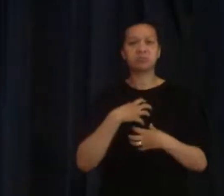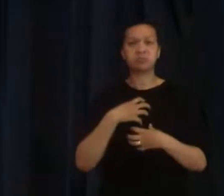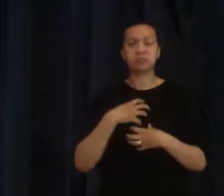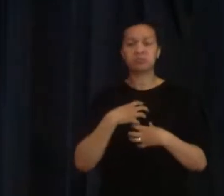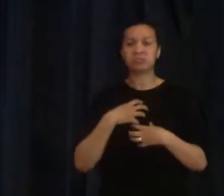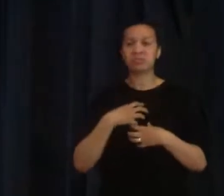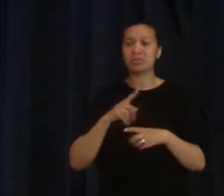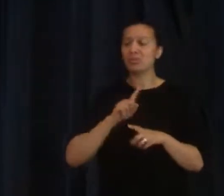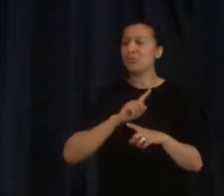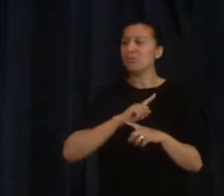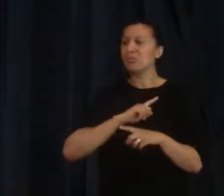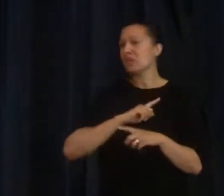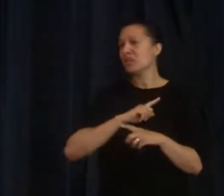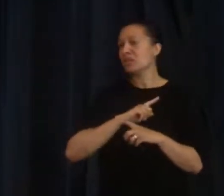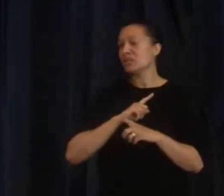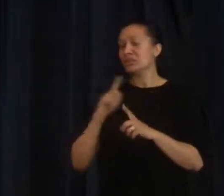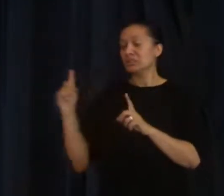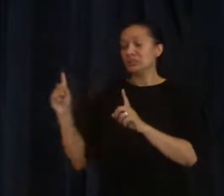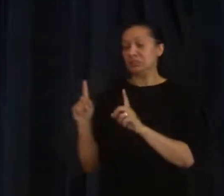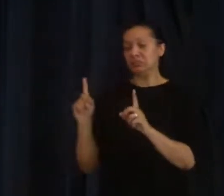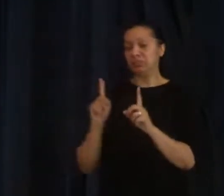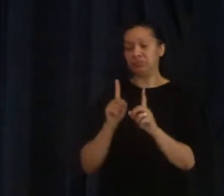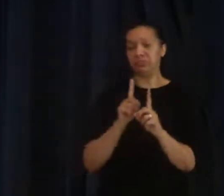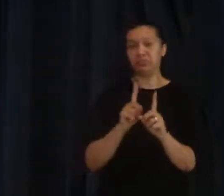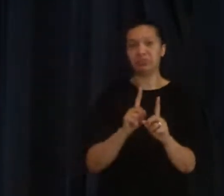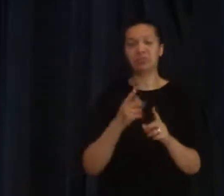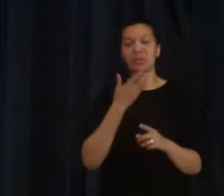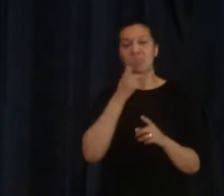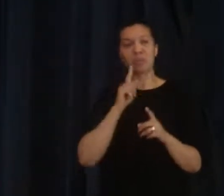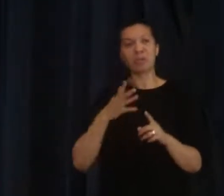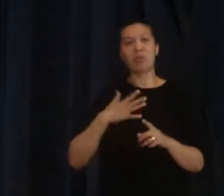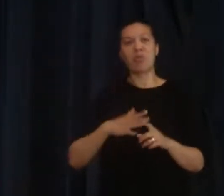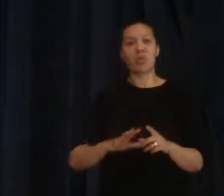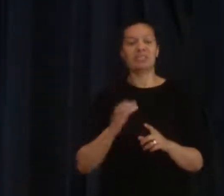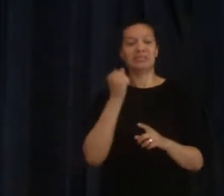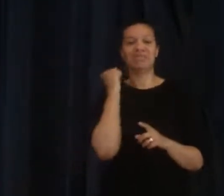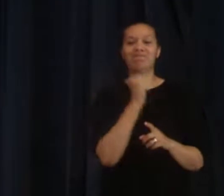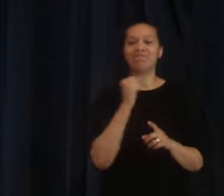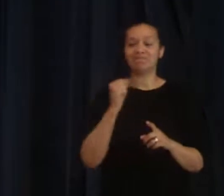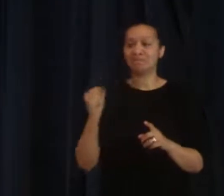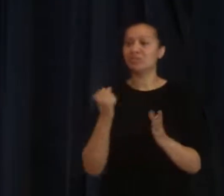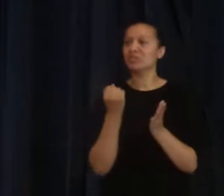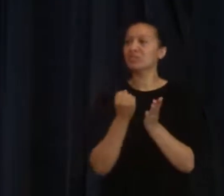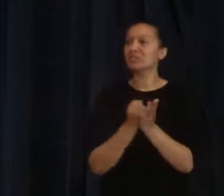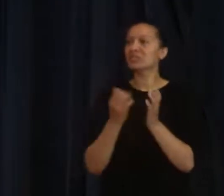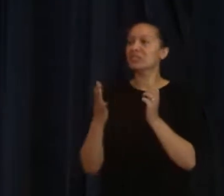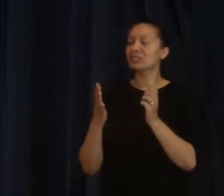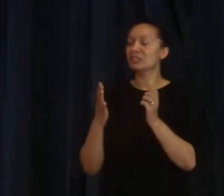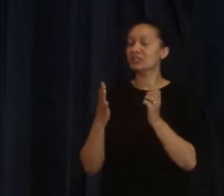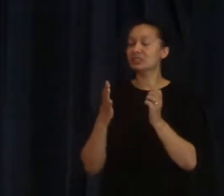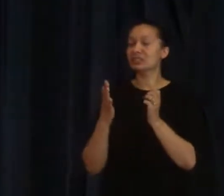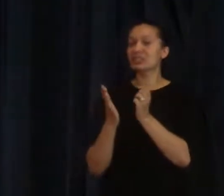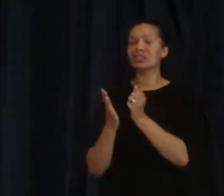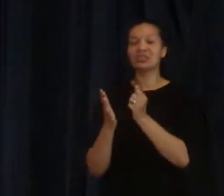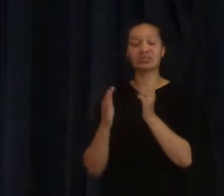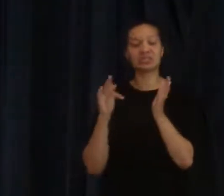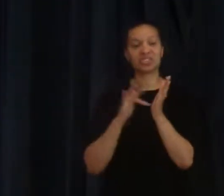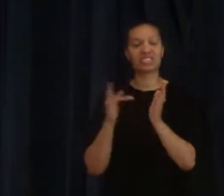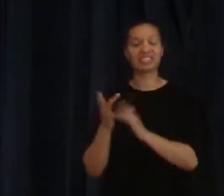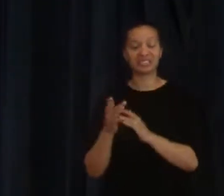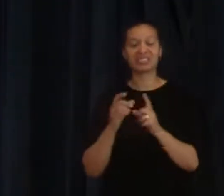hunted by the Jewish religious leaders. were being threatened. There were all kinds of threats against them.